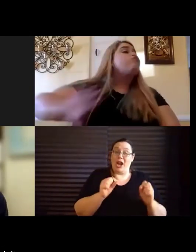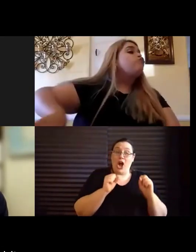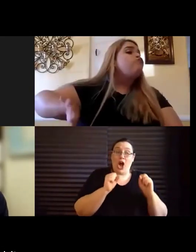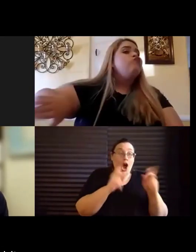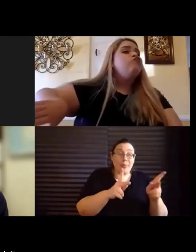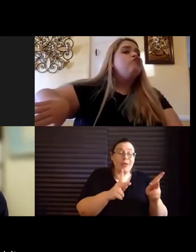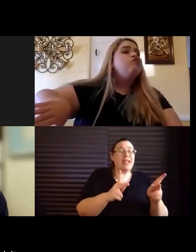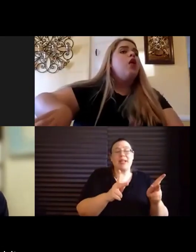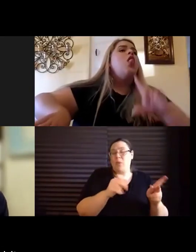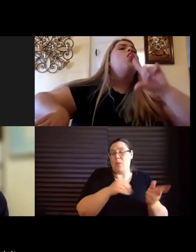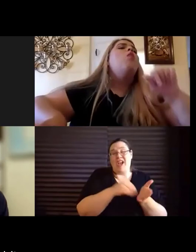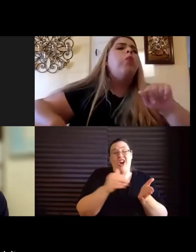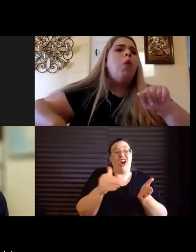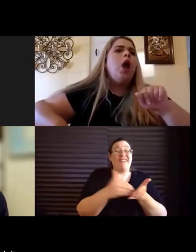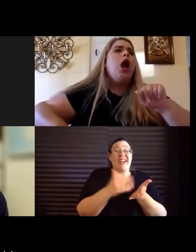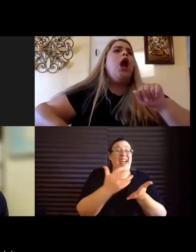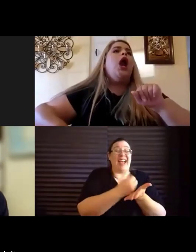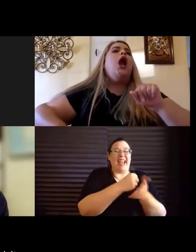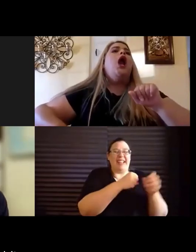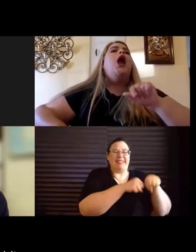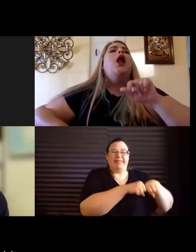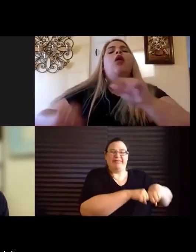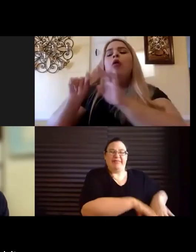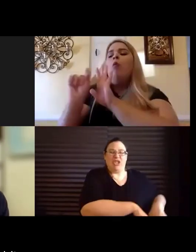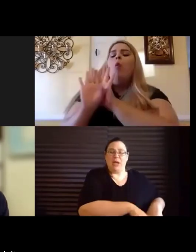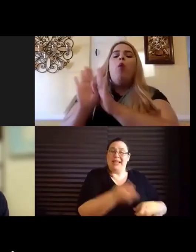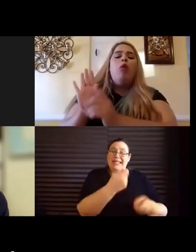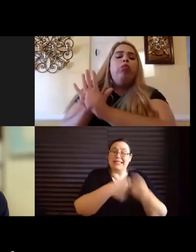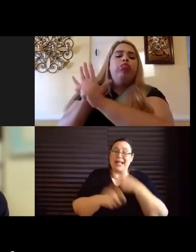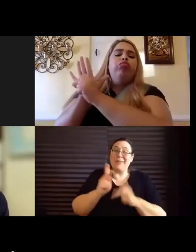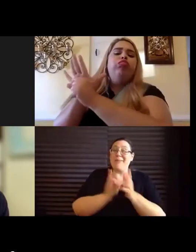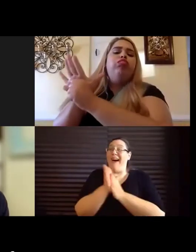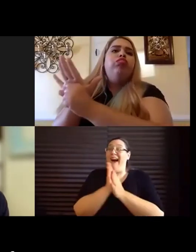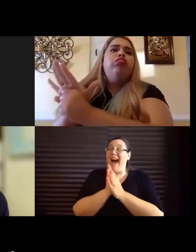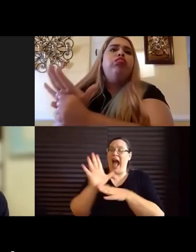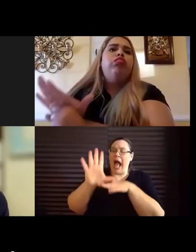often by crushing people's spirits. Yeah,